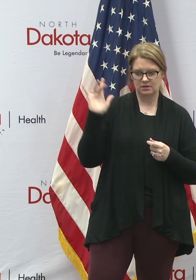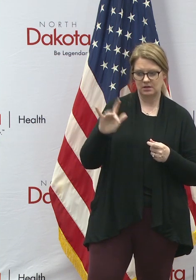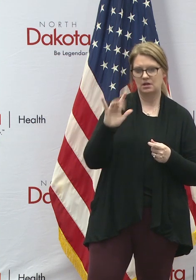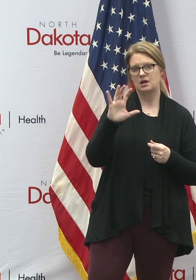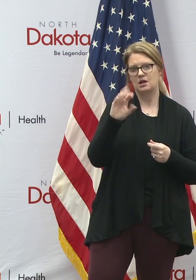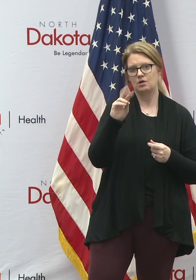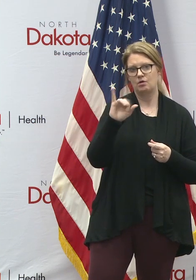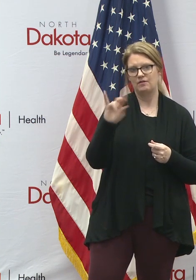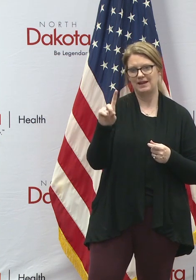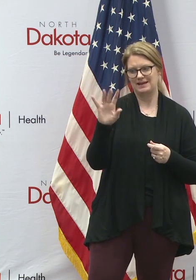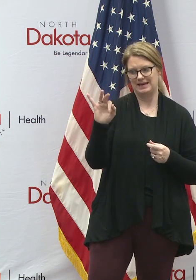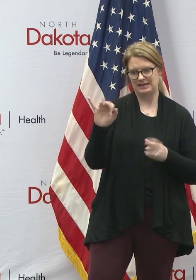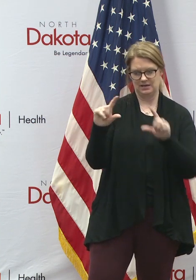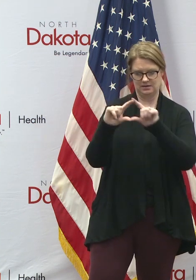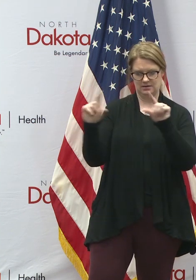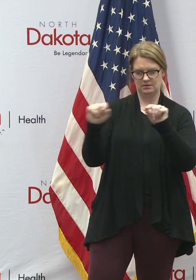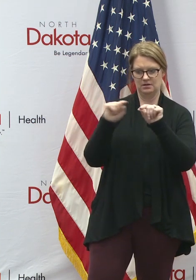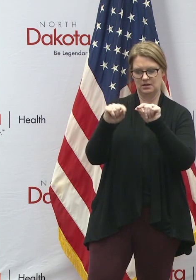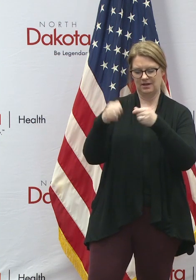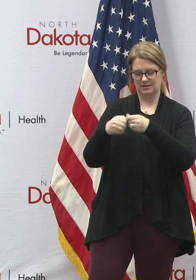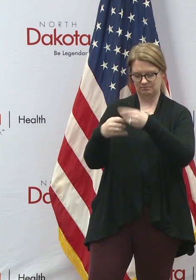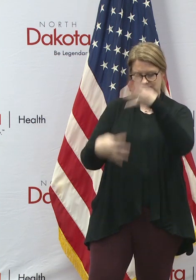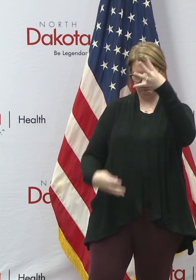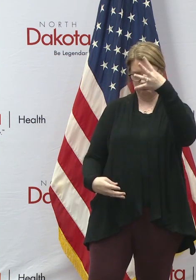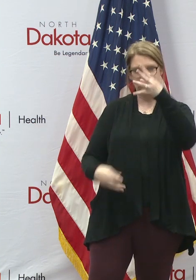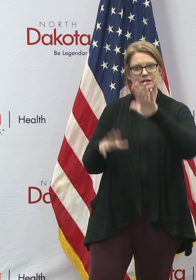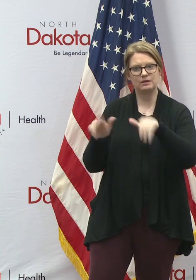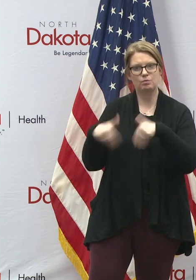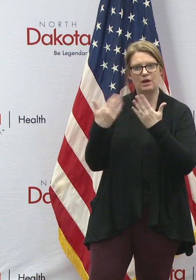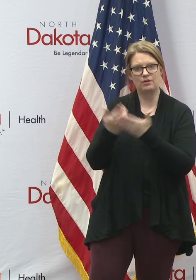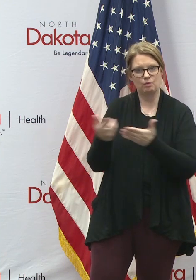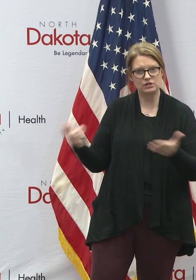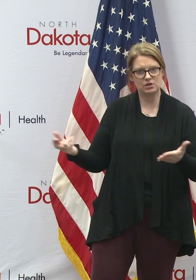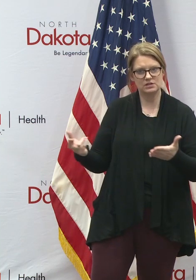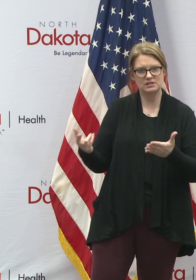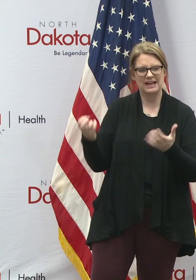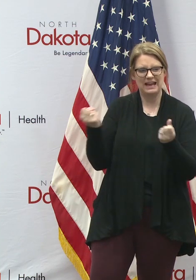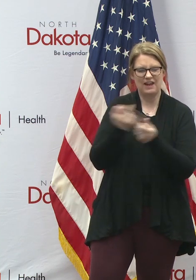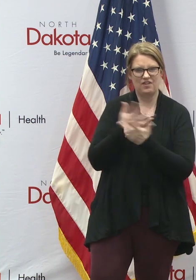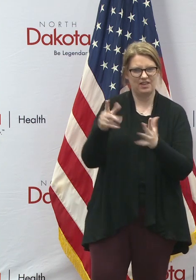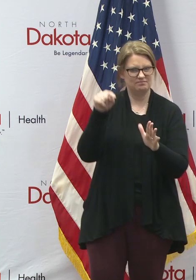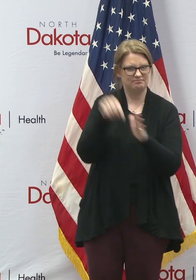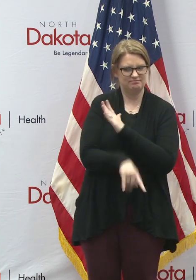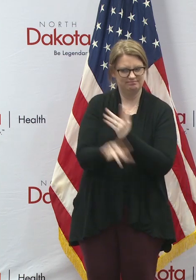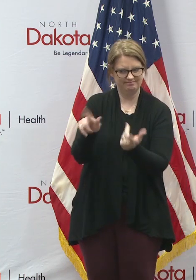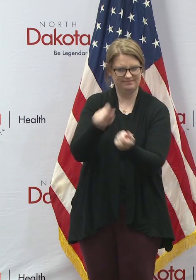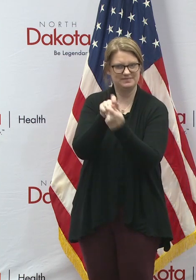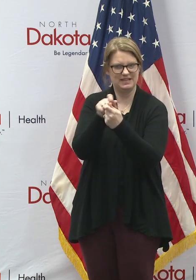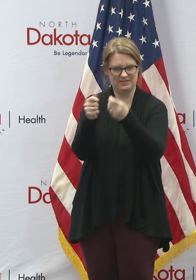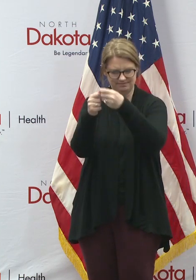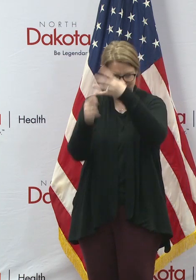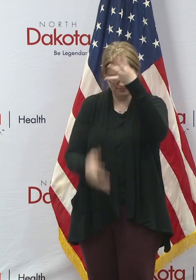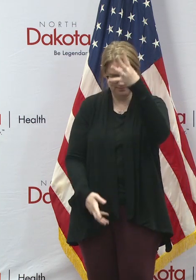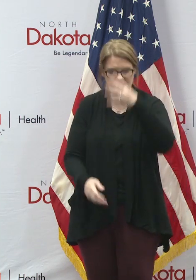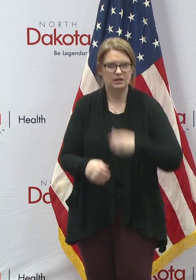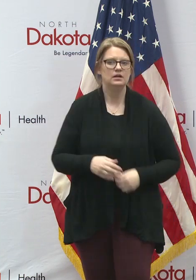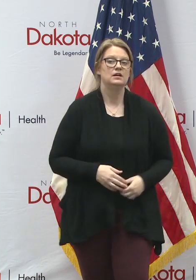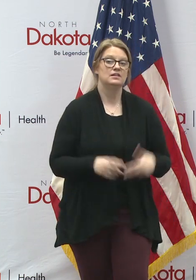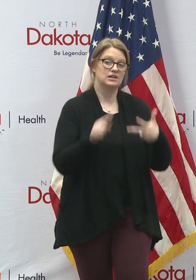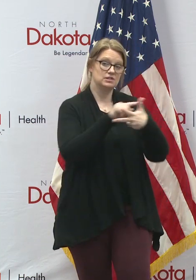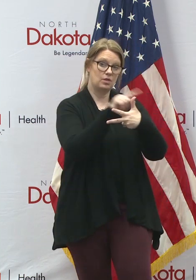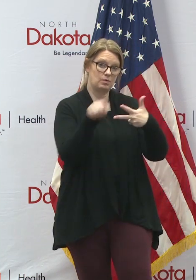COVID-19 button. Details are in the Provider Resources area. Again, we have three goals here.